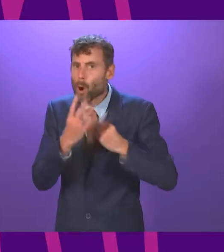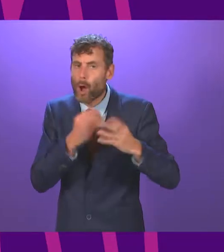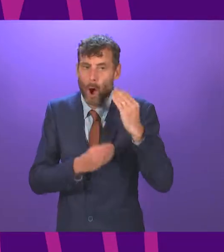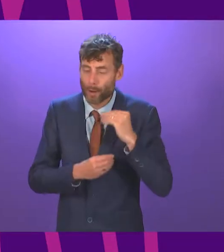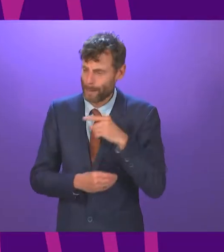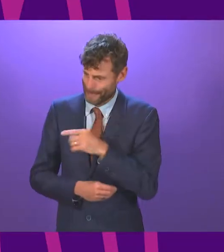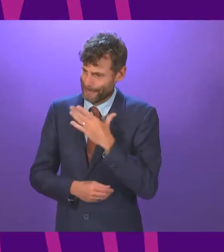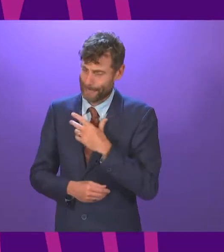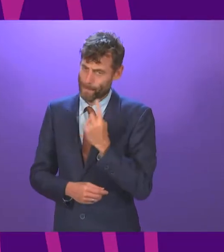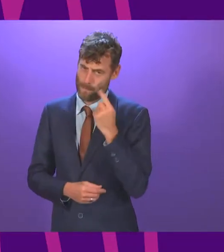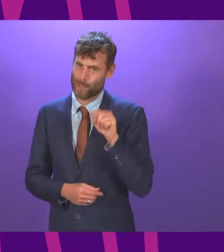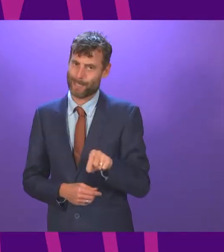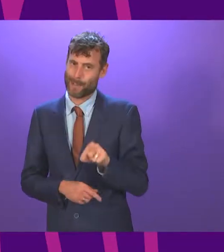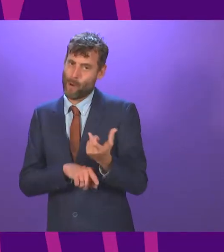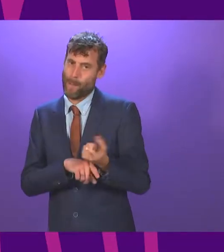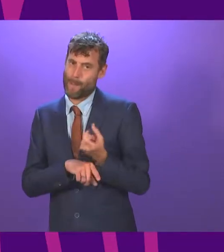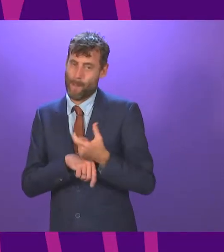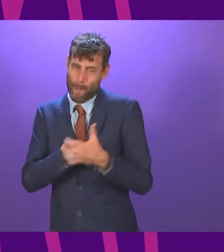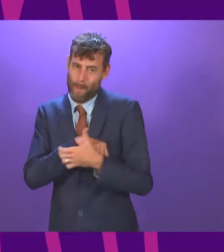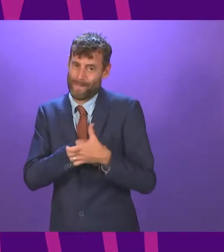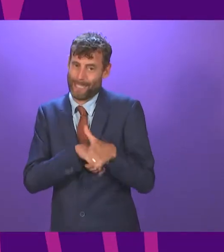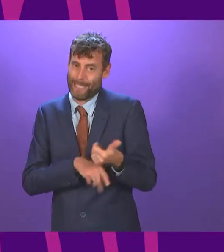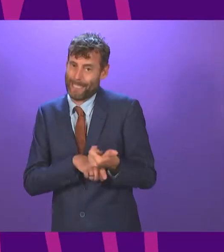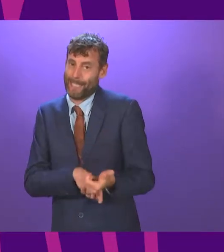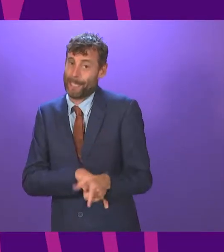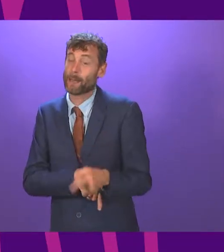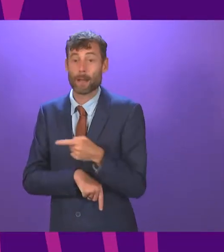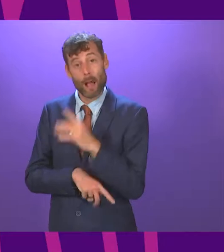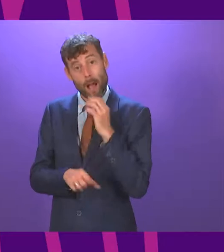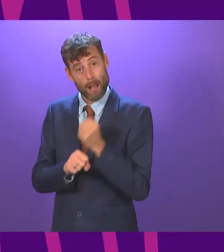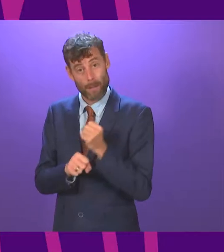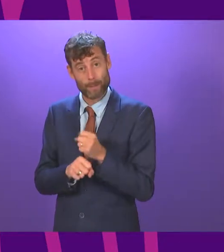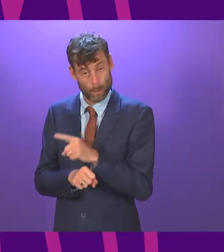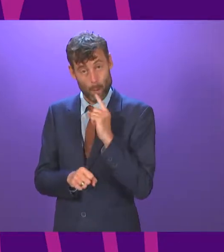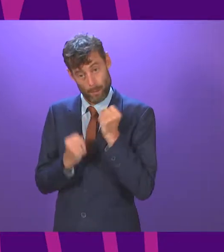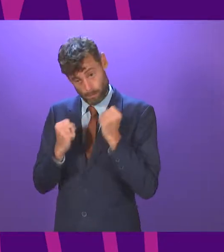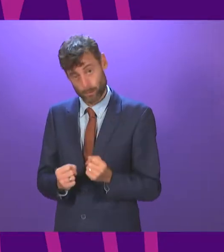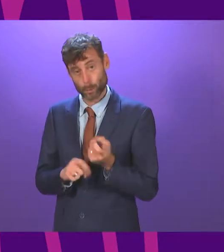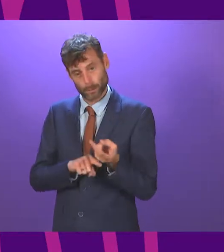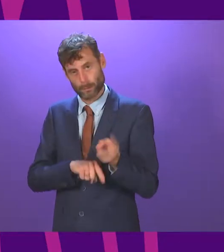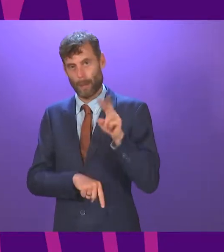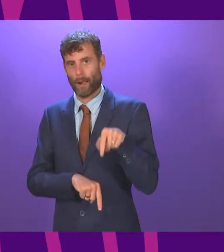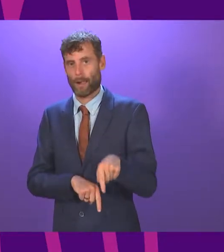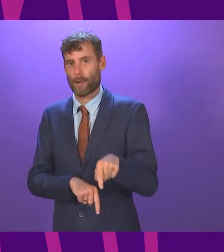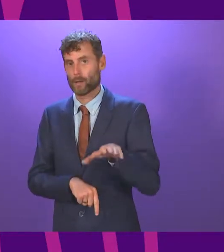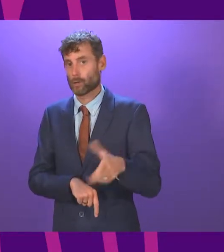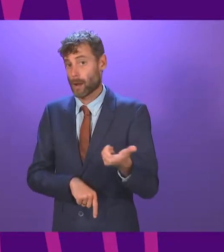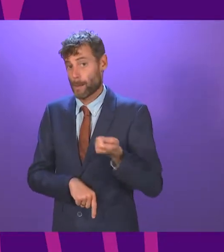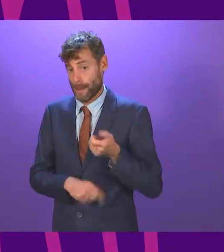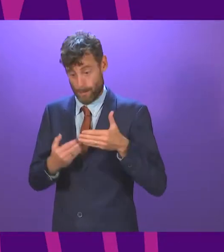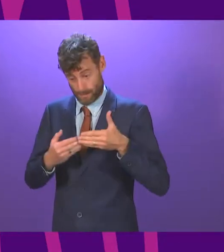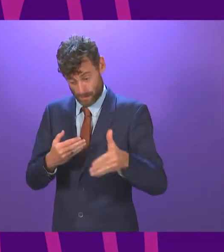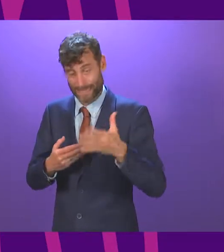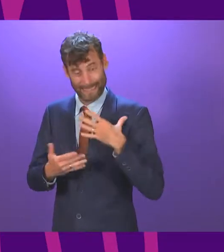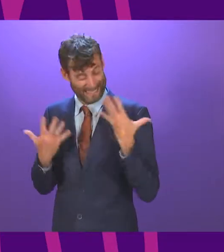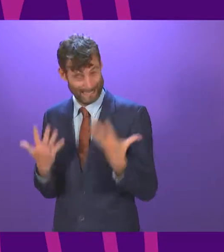if you do not address the child poverty gap. Will the government commit to doubling the Scottish child payment in the programme for government immediately?